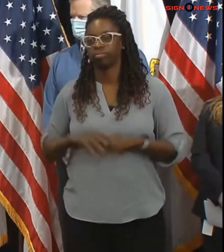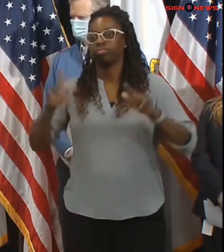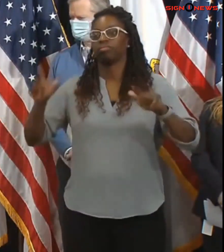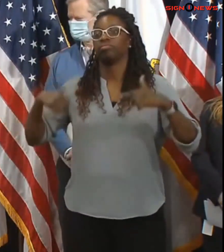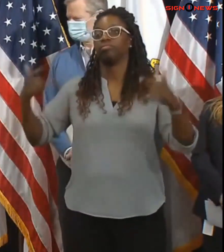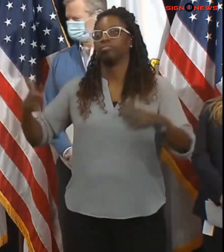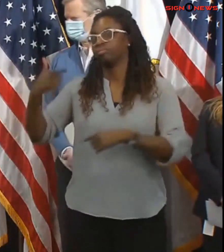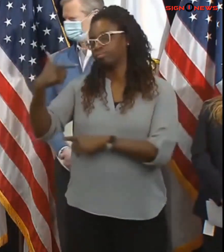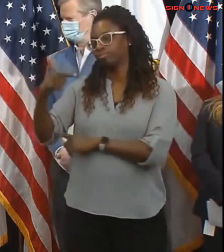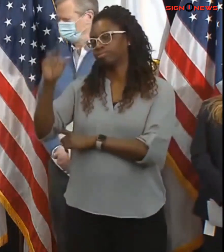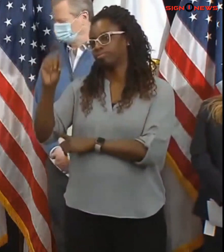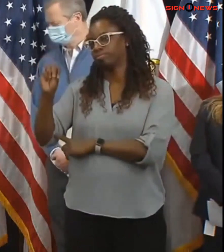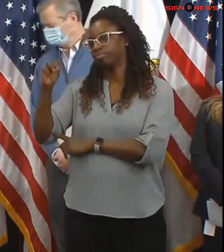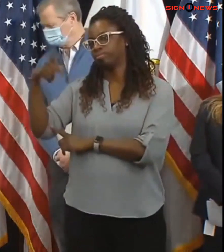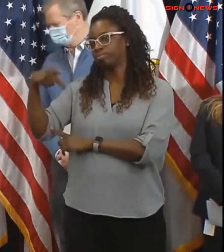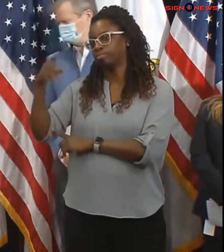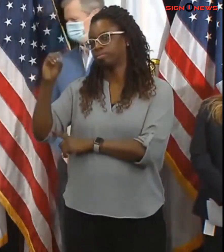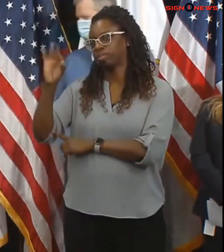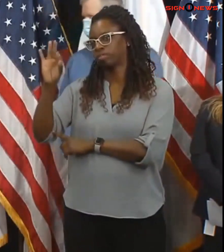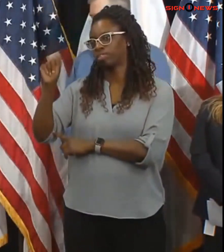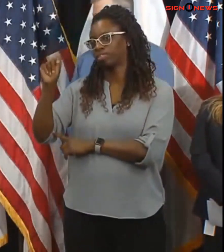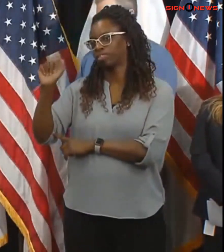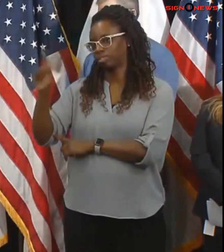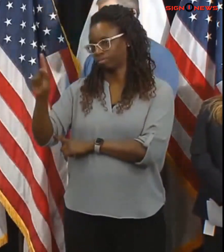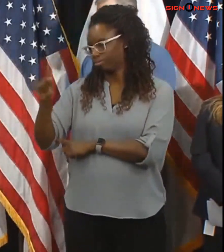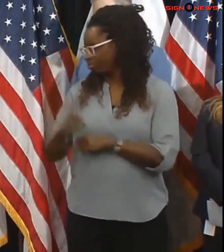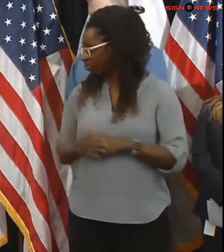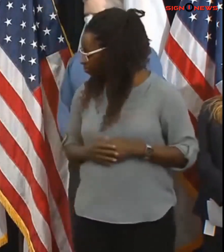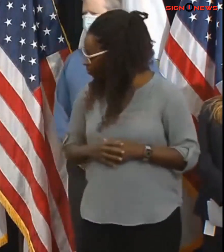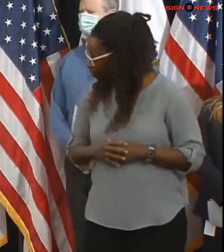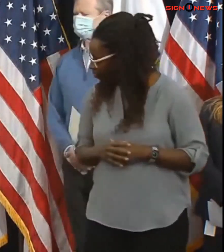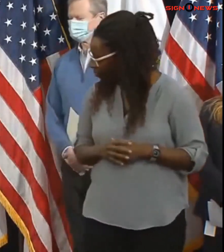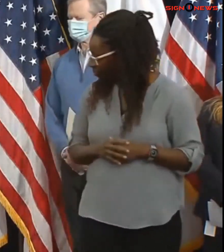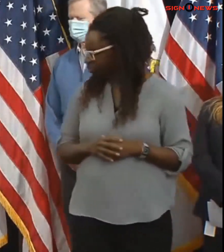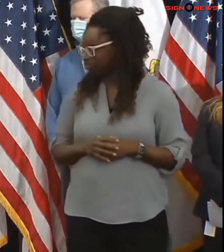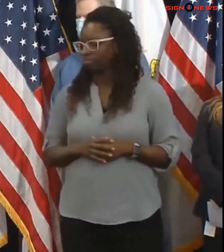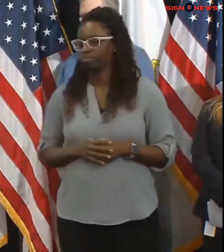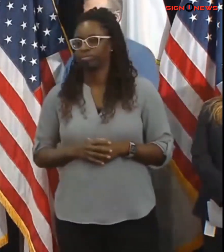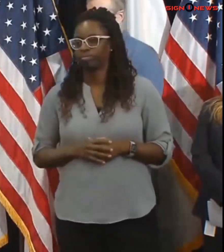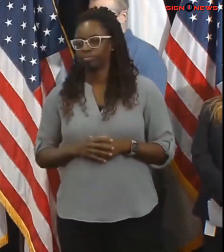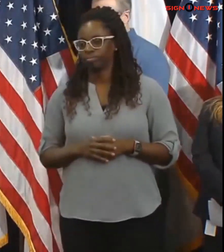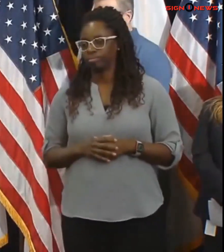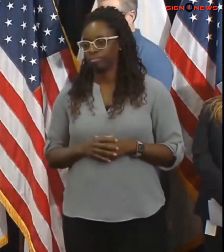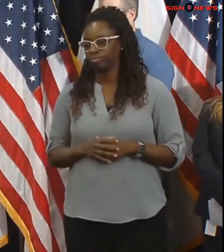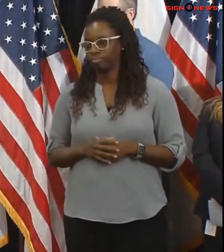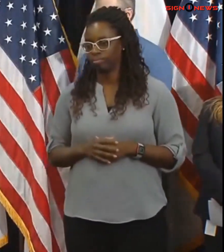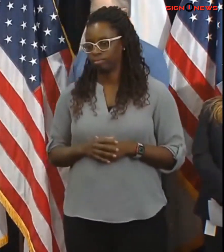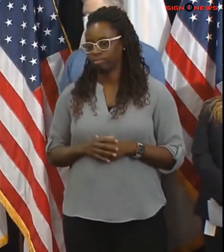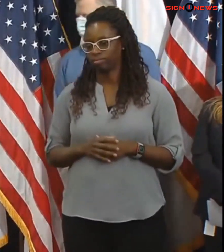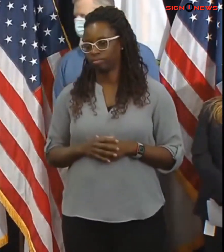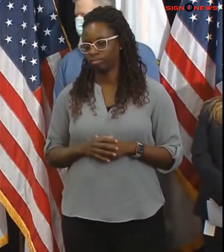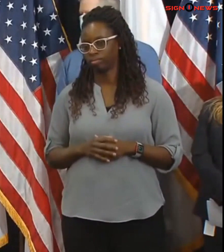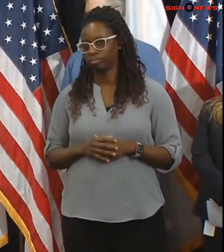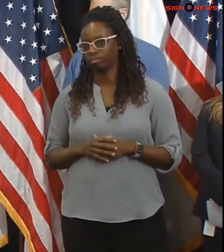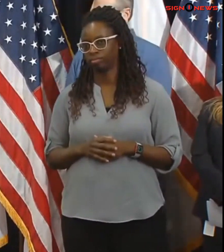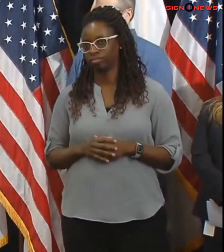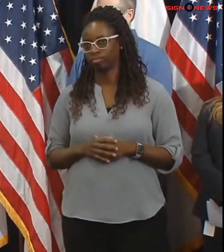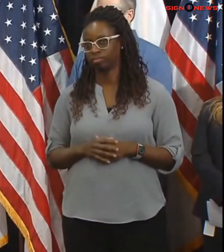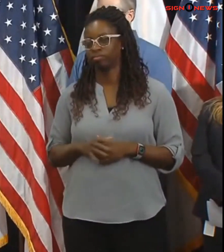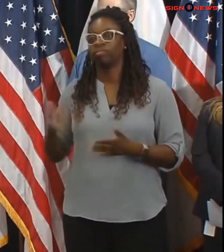thank you administrator gulliver um thank you